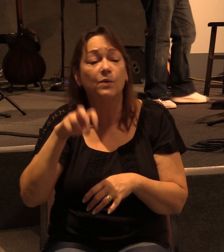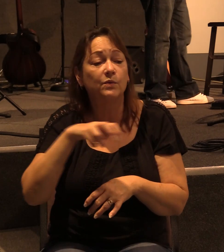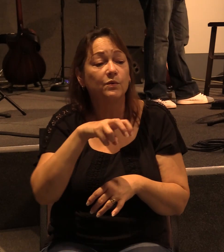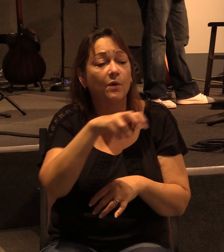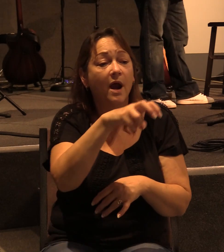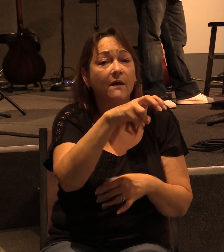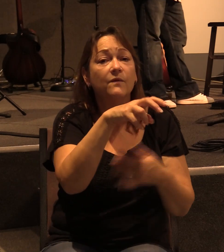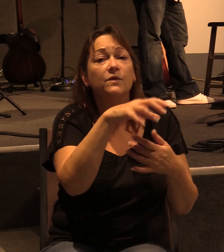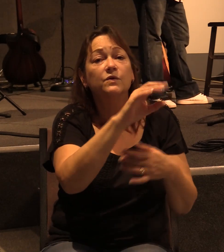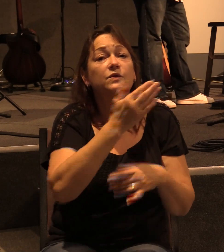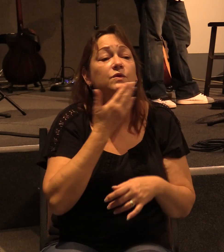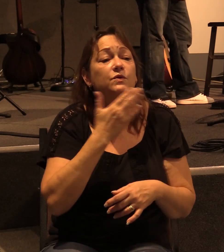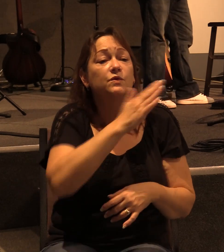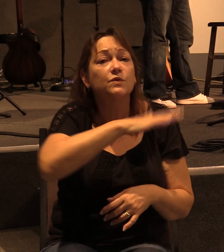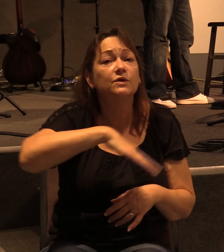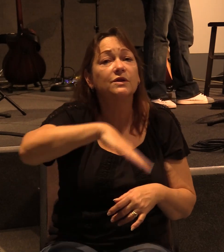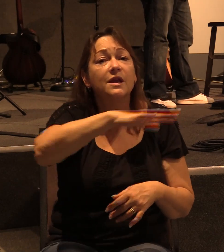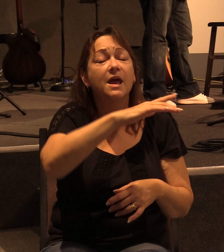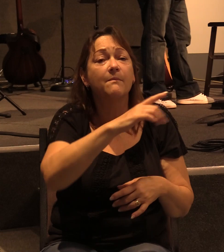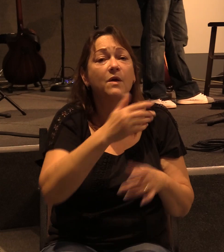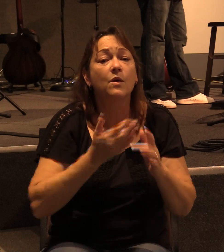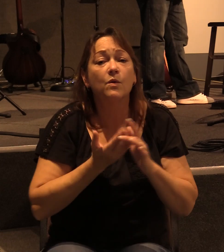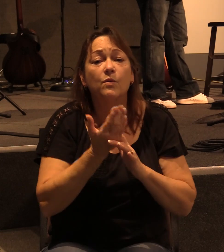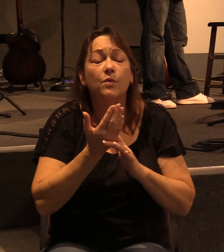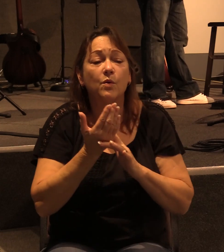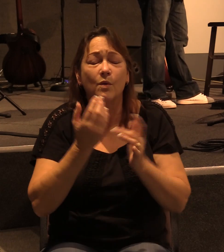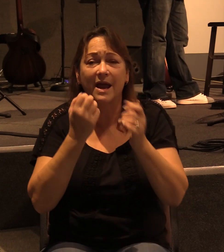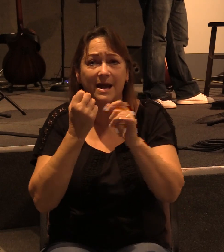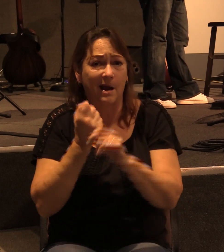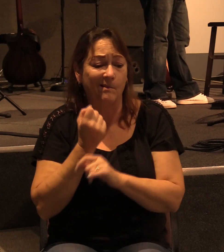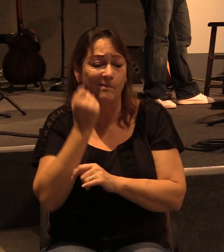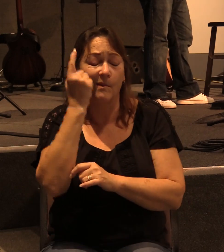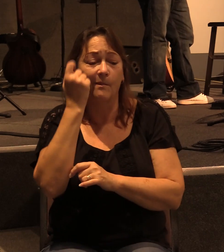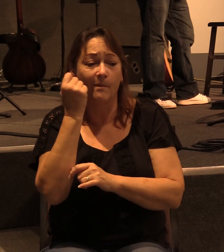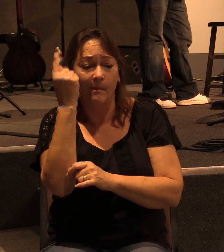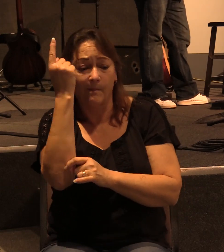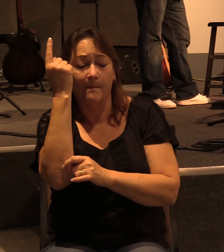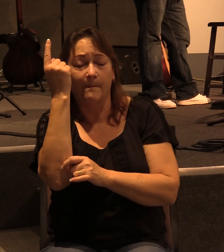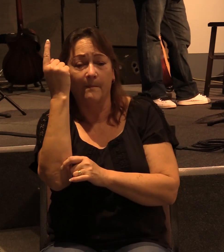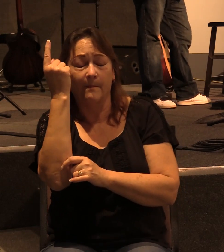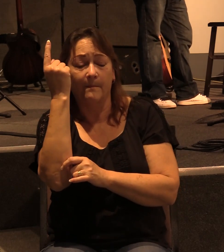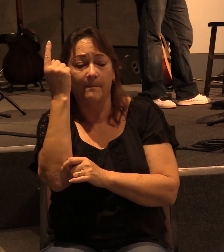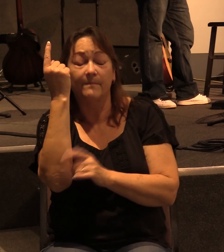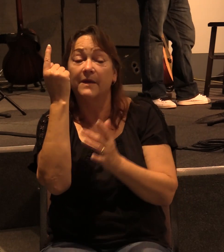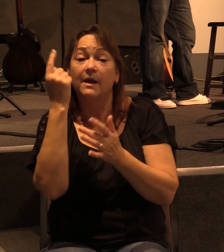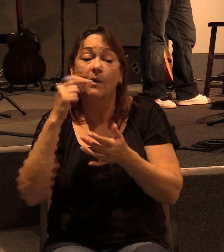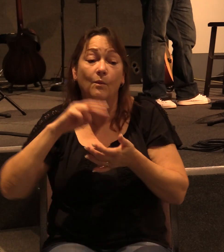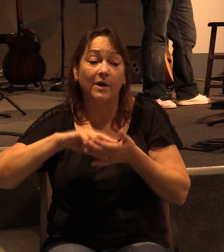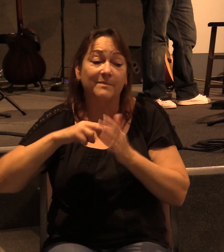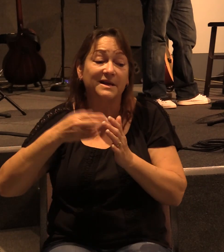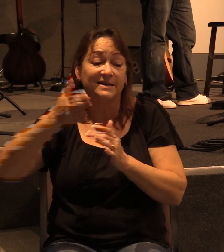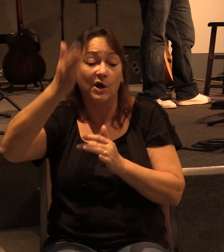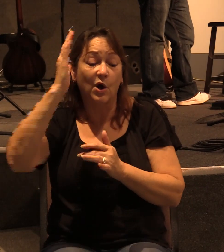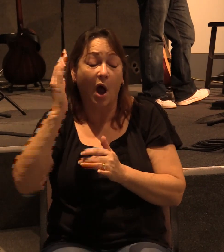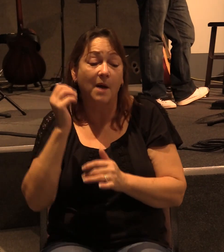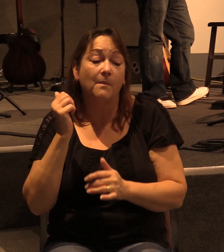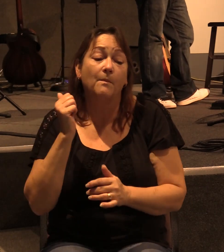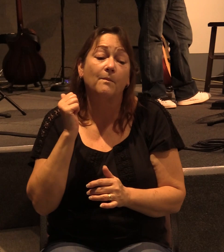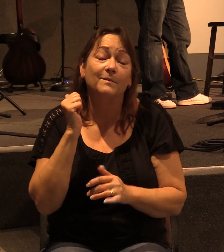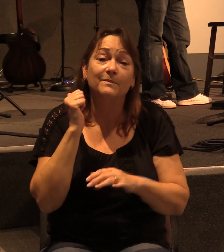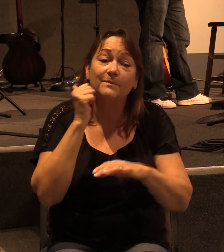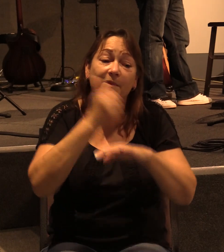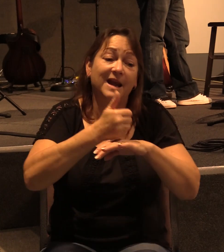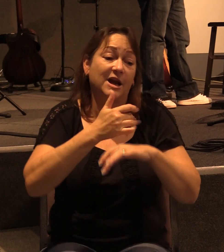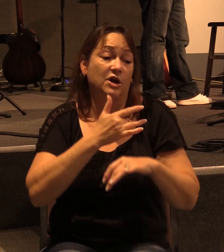and he went up to Jerusalem by revelation. Okay, that's what verse two says. In other words, God put it on Paul's heart.